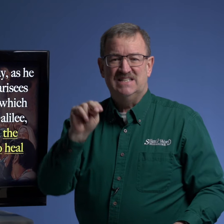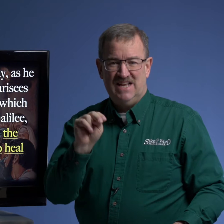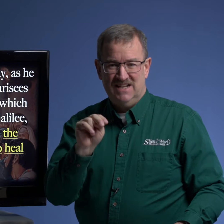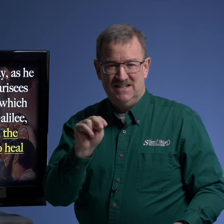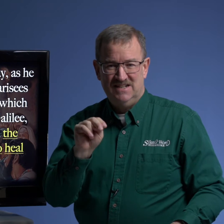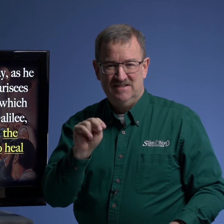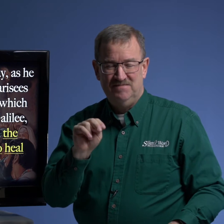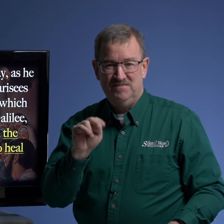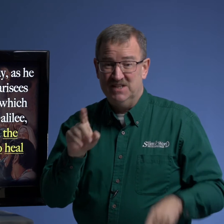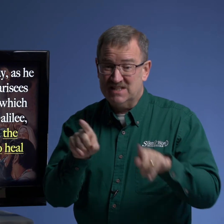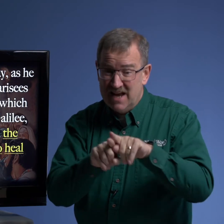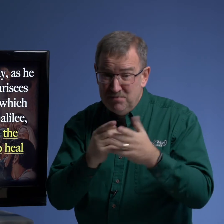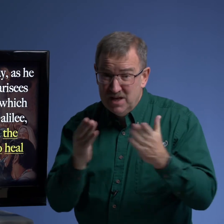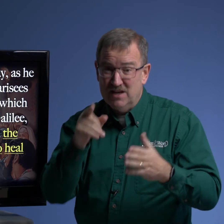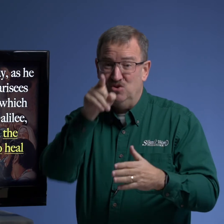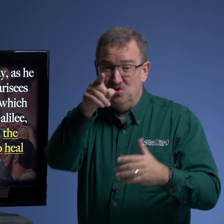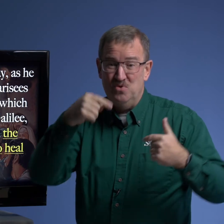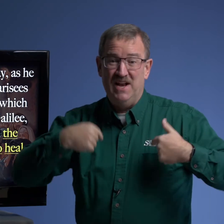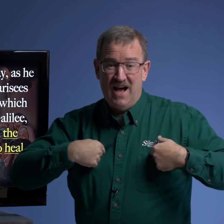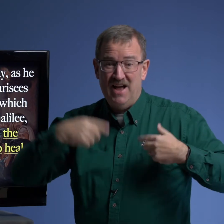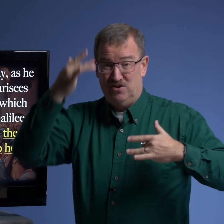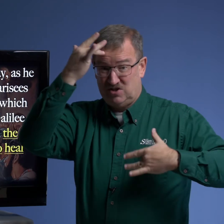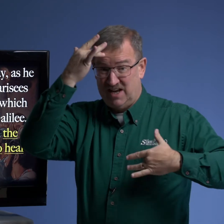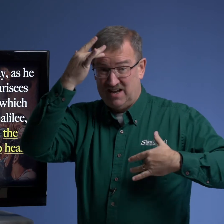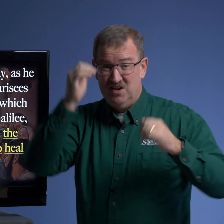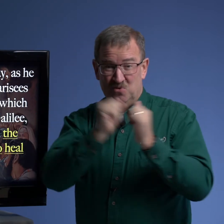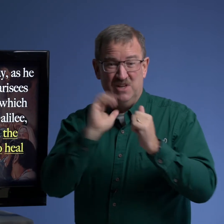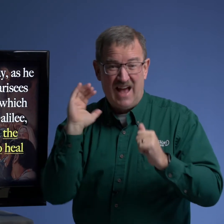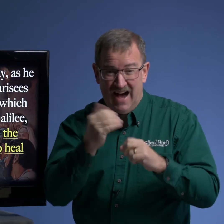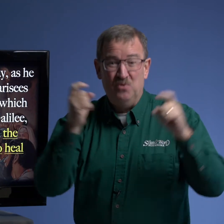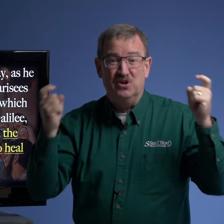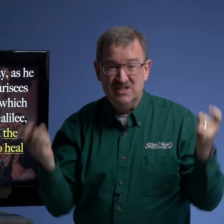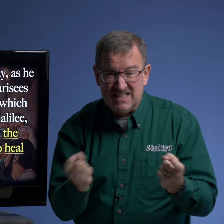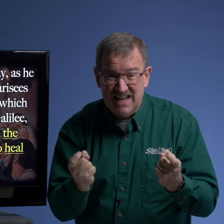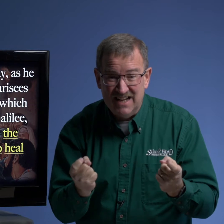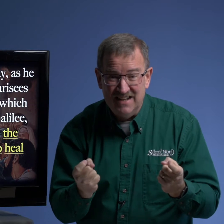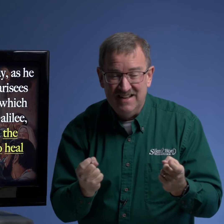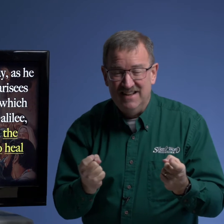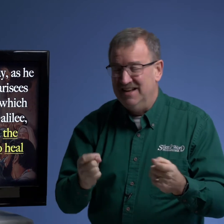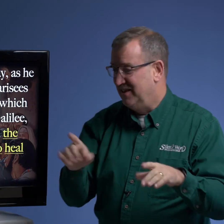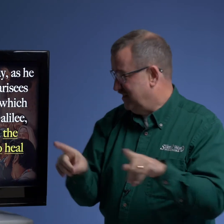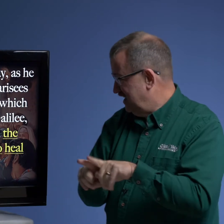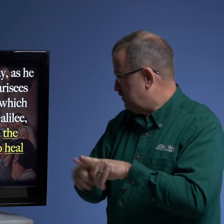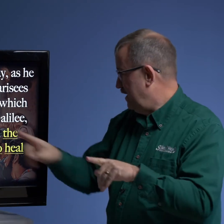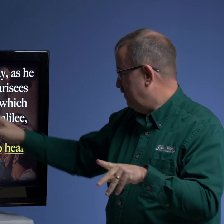sin the same thing you and i are sick with our sin these people